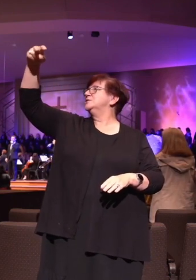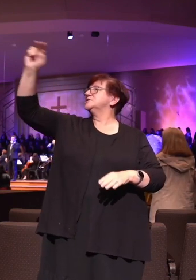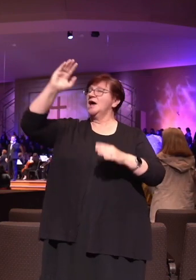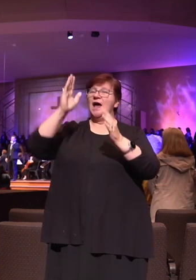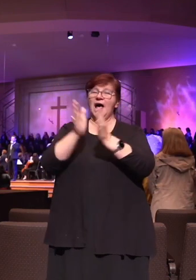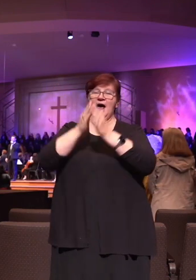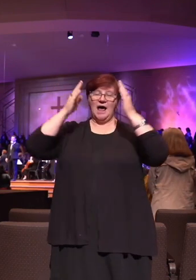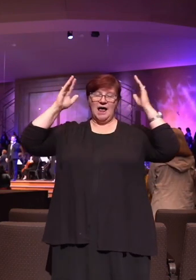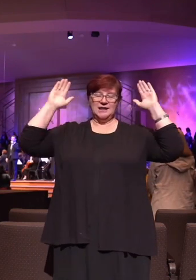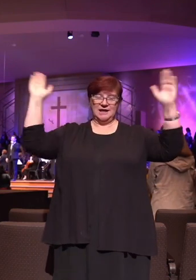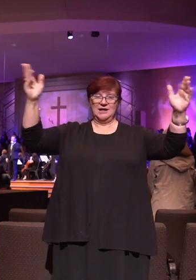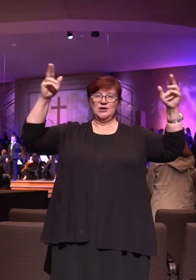Hallelujah,